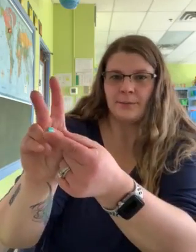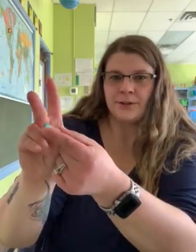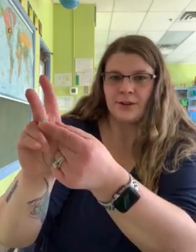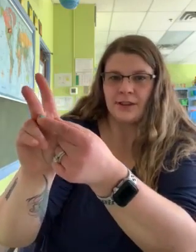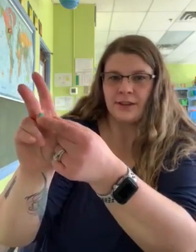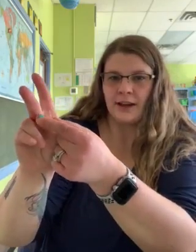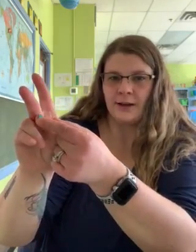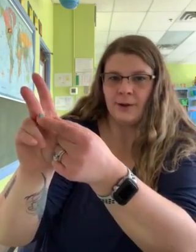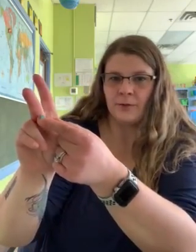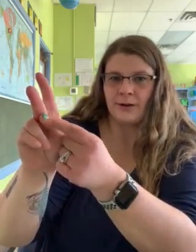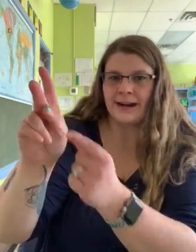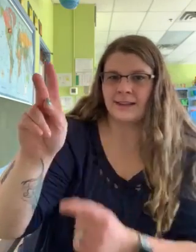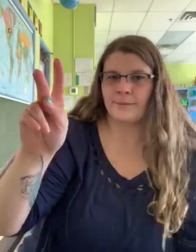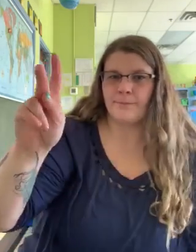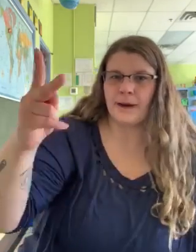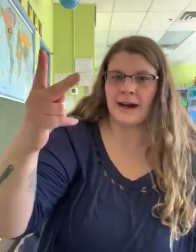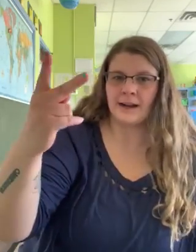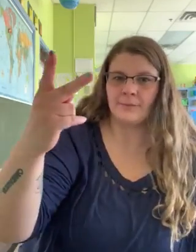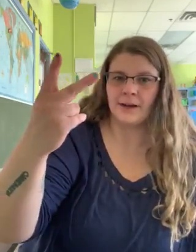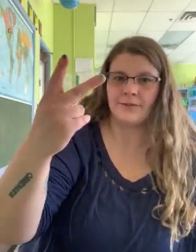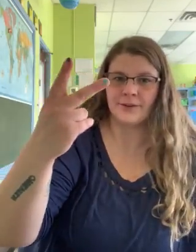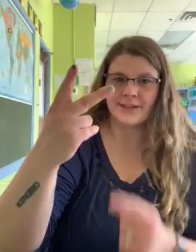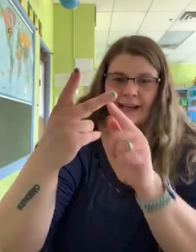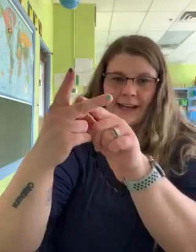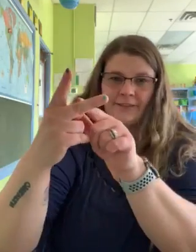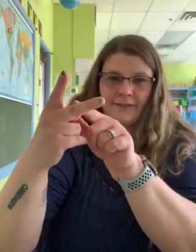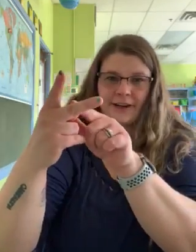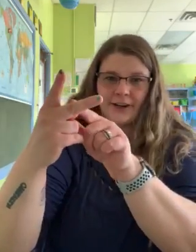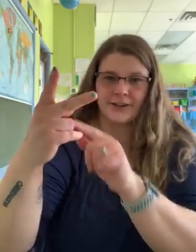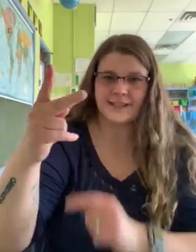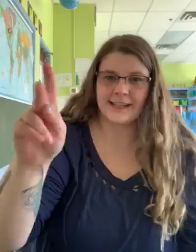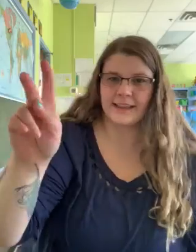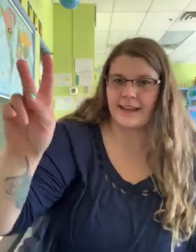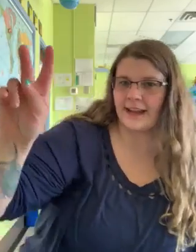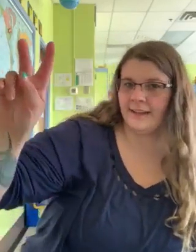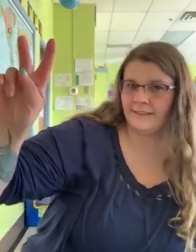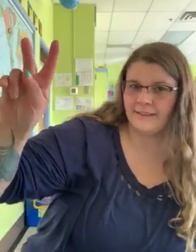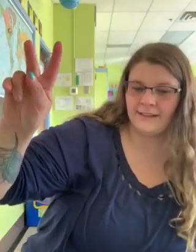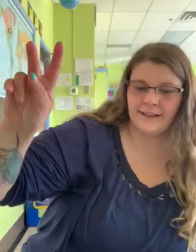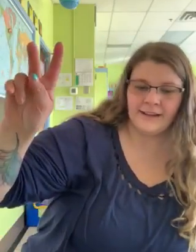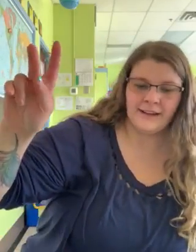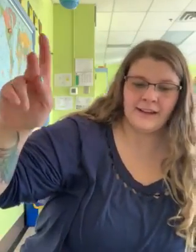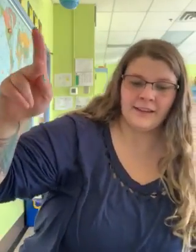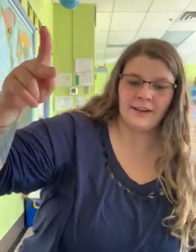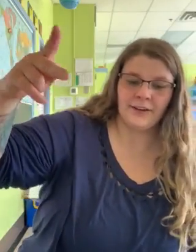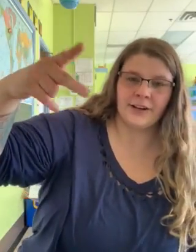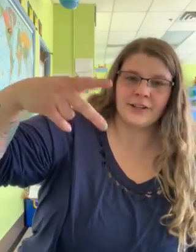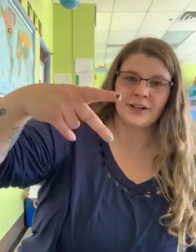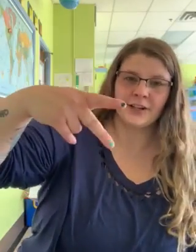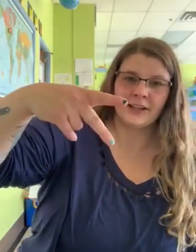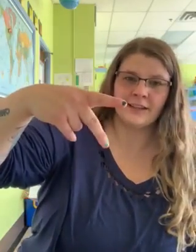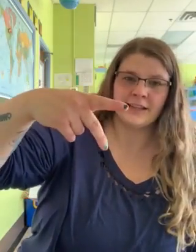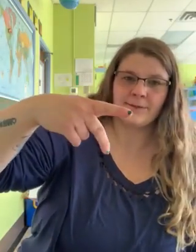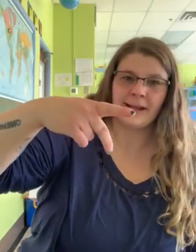put your thumb right at the bottom of your second finger just like that. Then you're gonna turn it this way